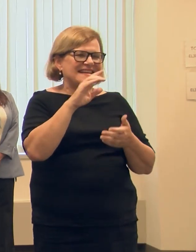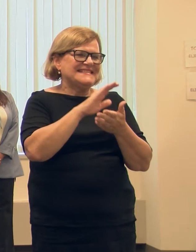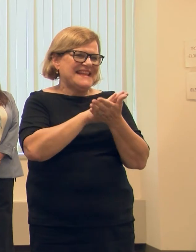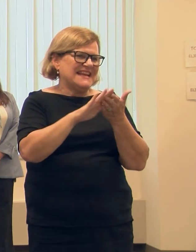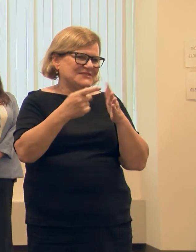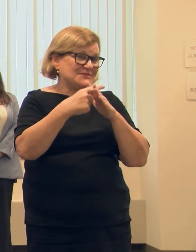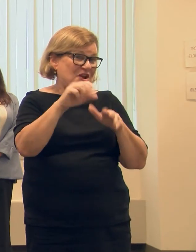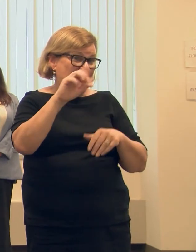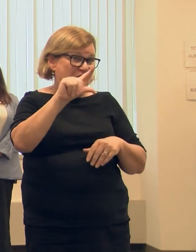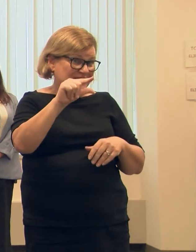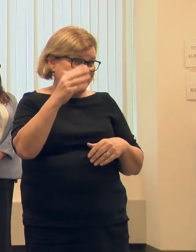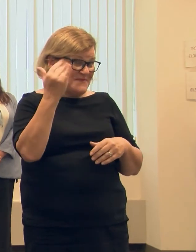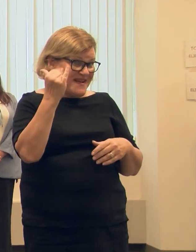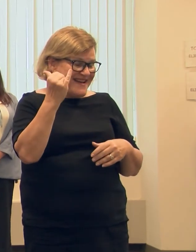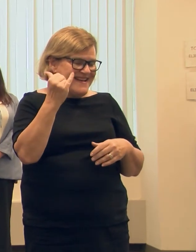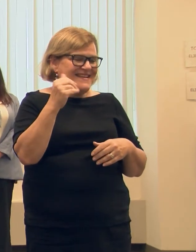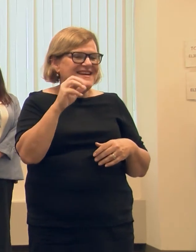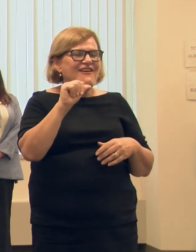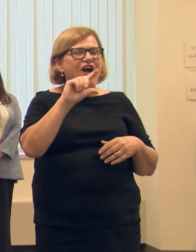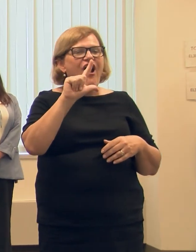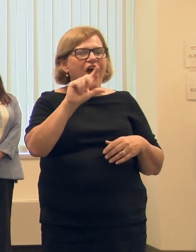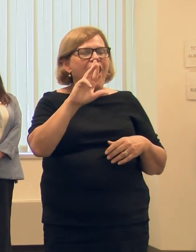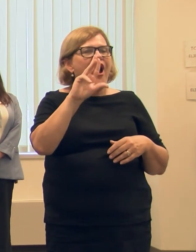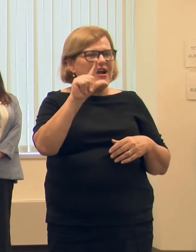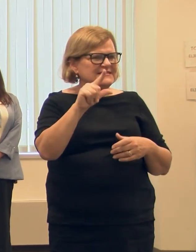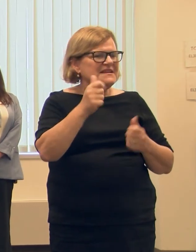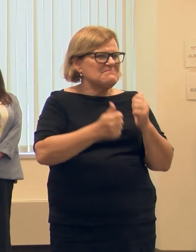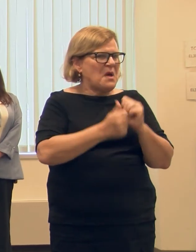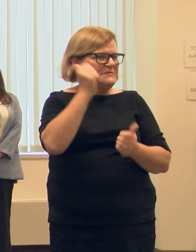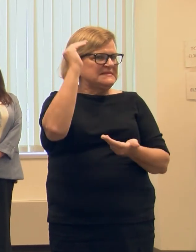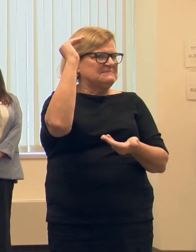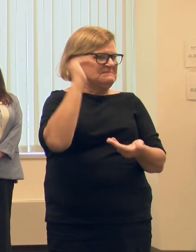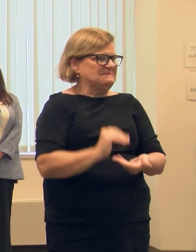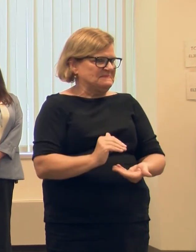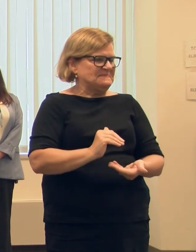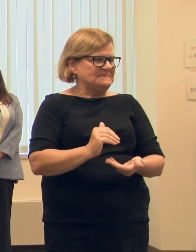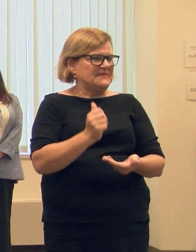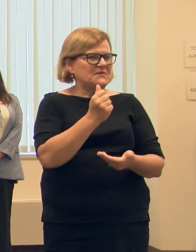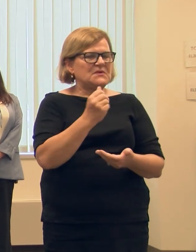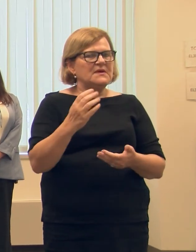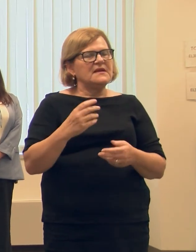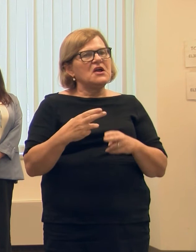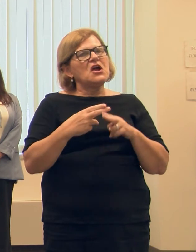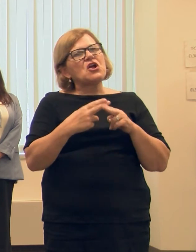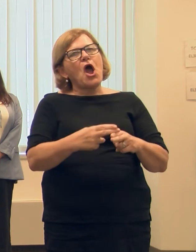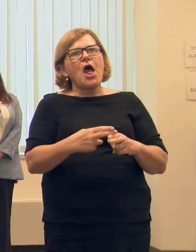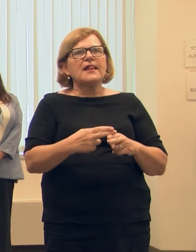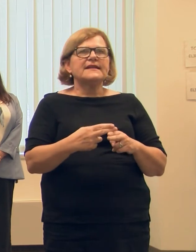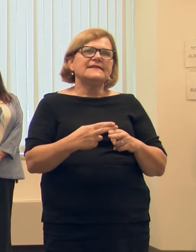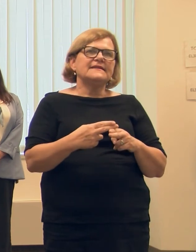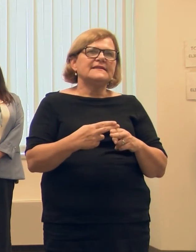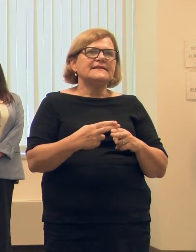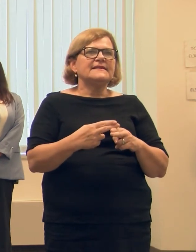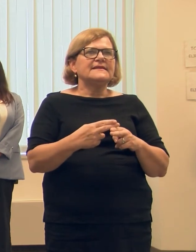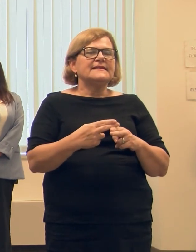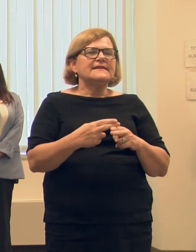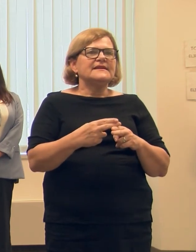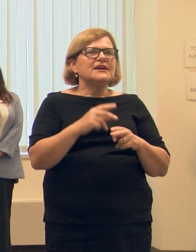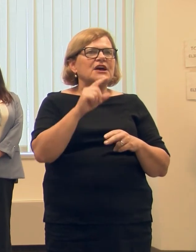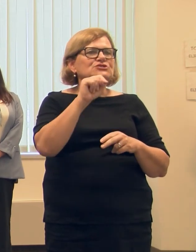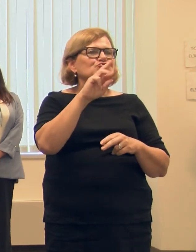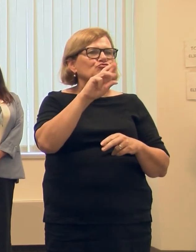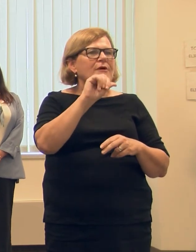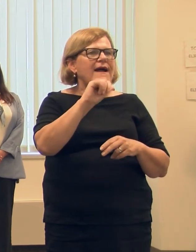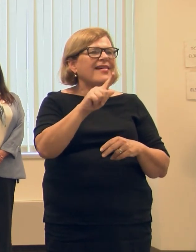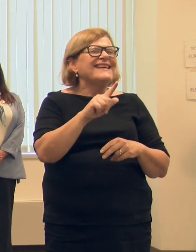about starting in August is August's participation is usually less than November. So, I don't want to call this a dry run because obviously we